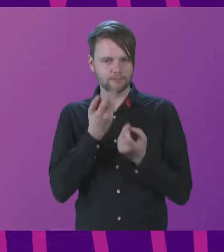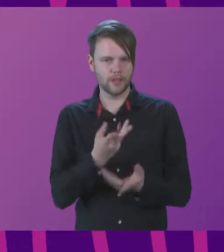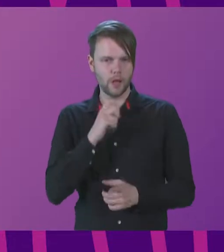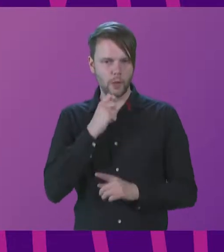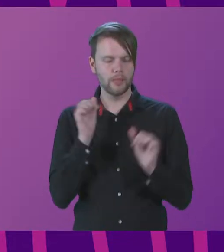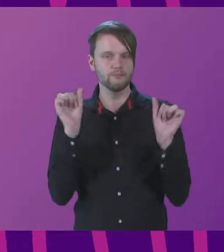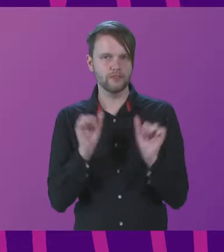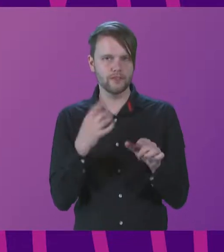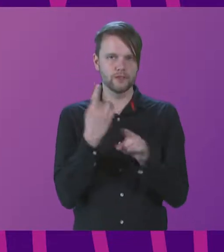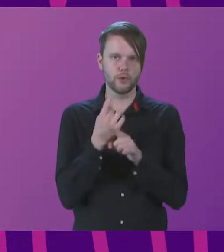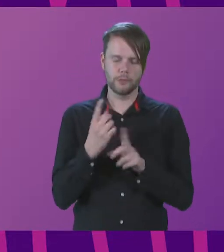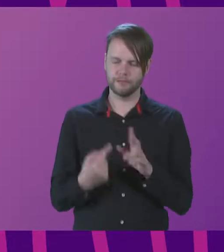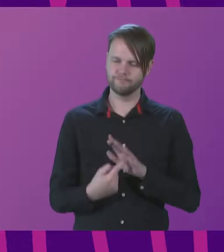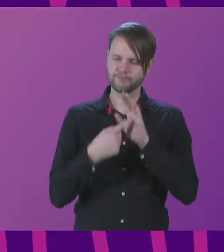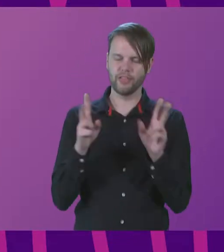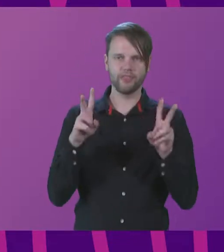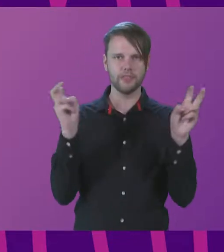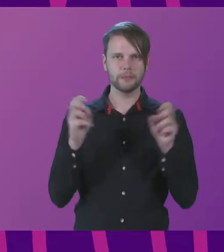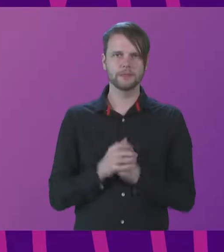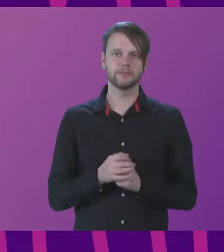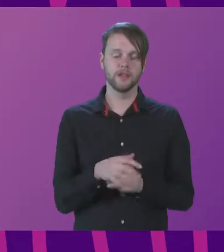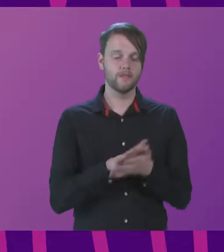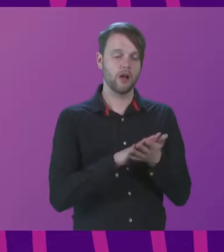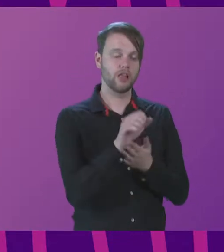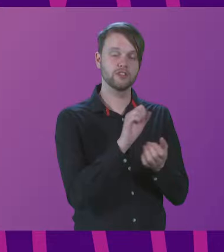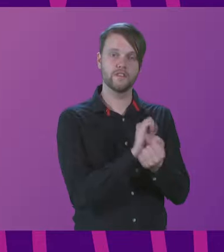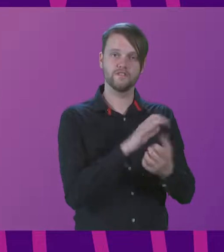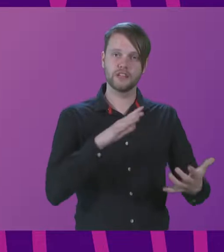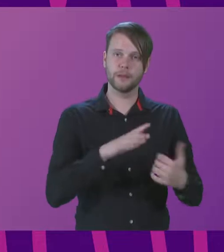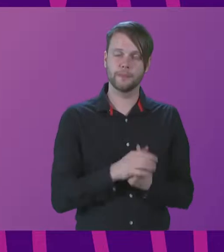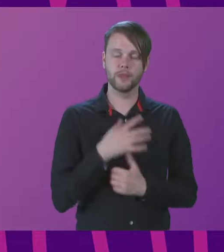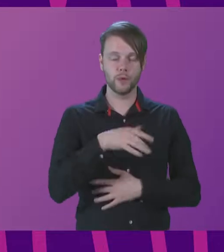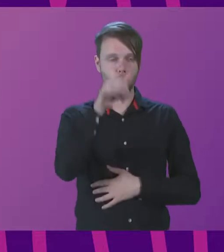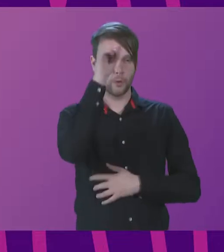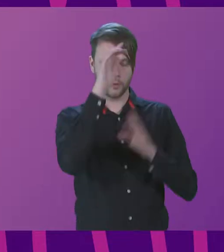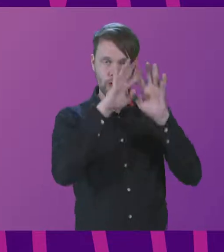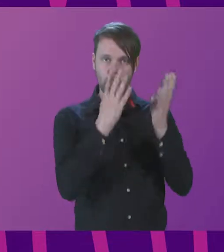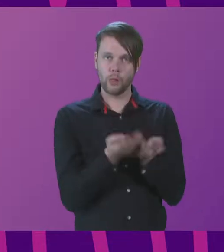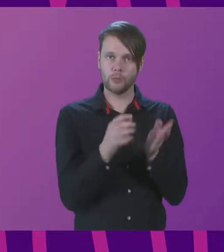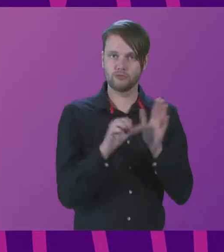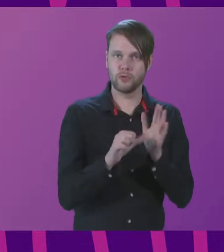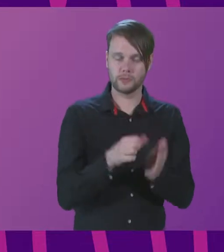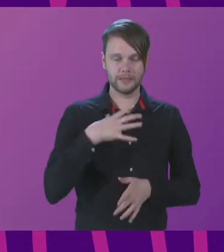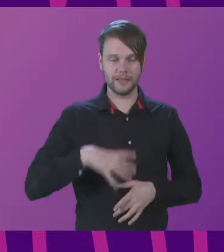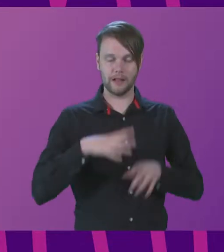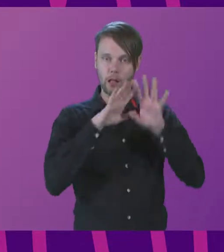on the main themes. On culture and freedom, we know that global problems require global solutions.